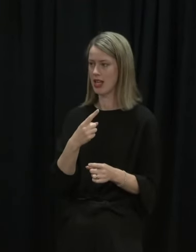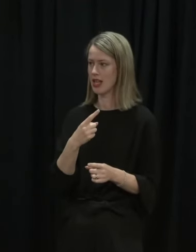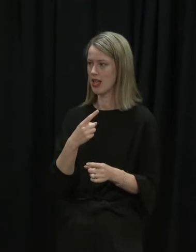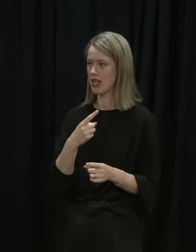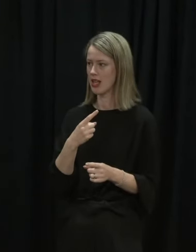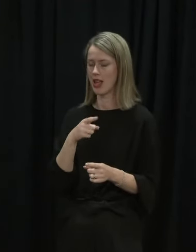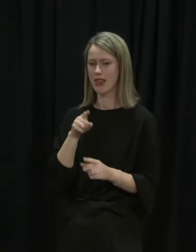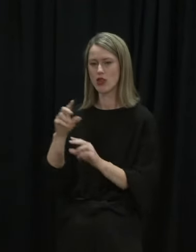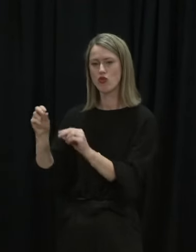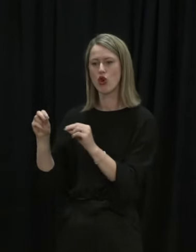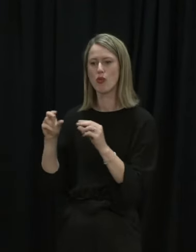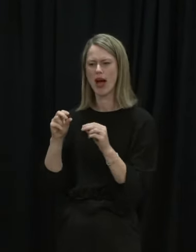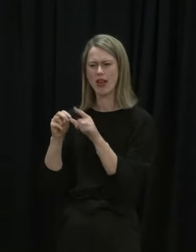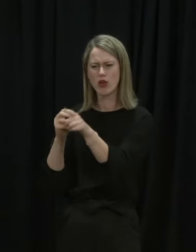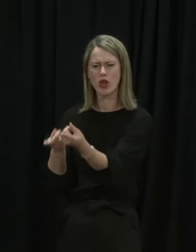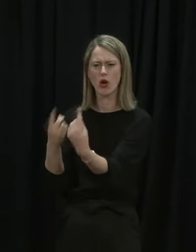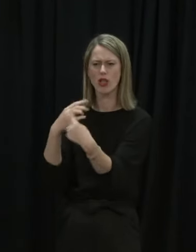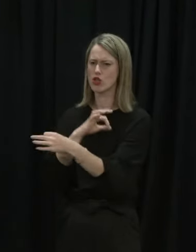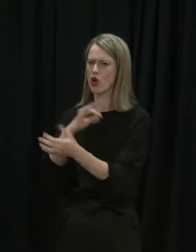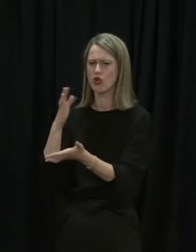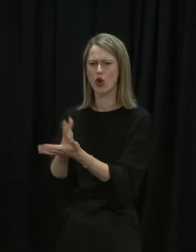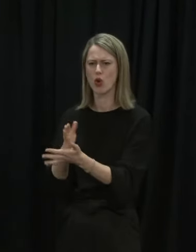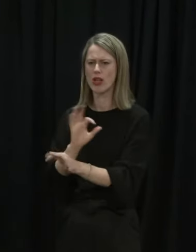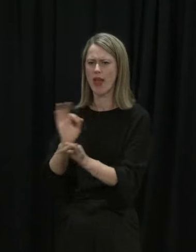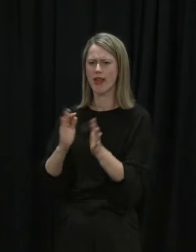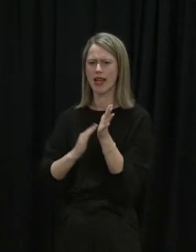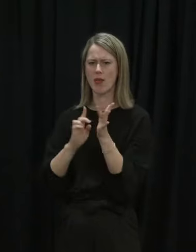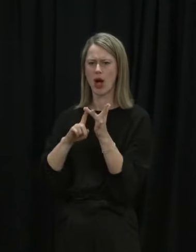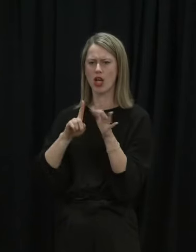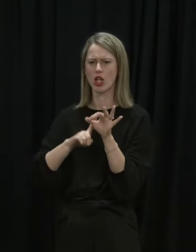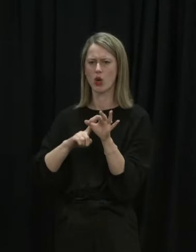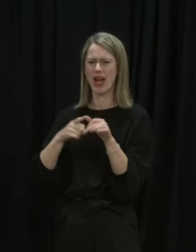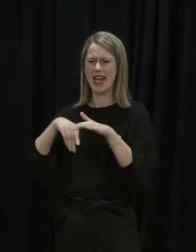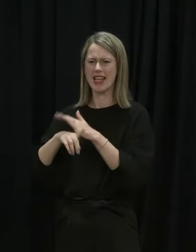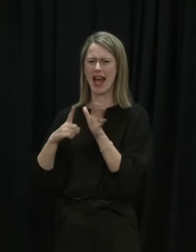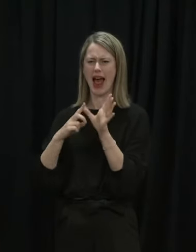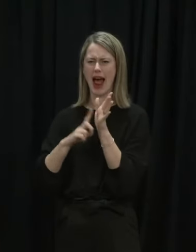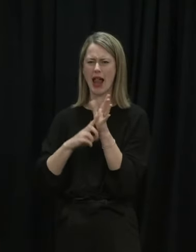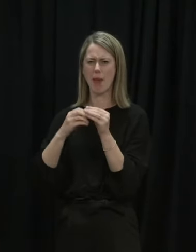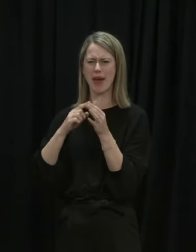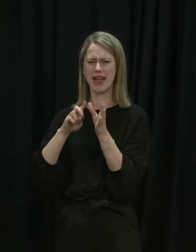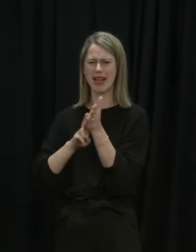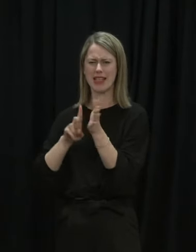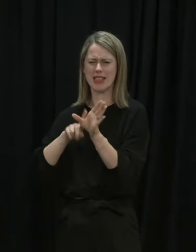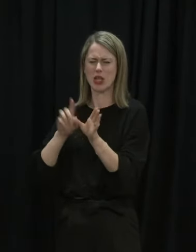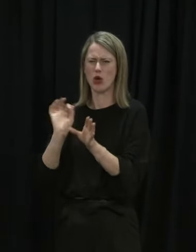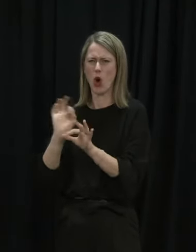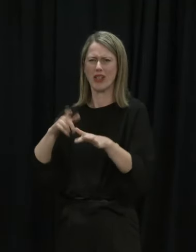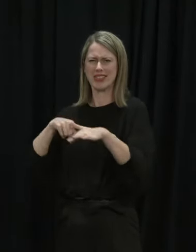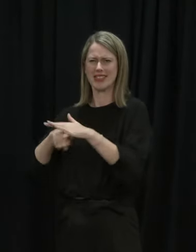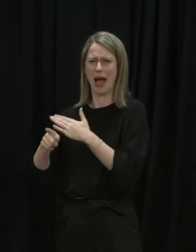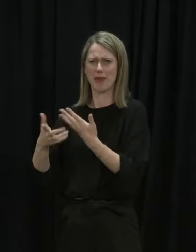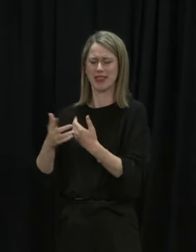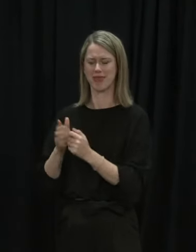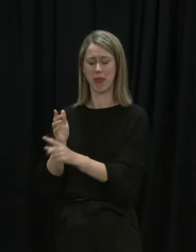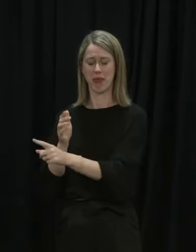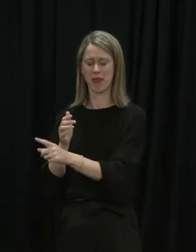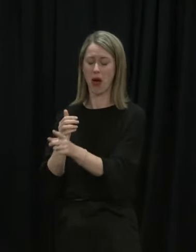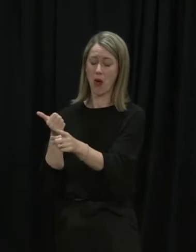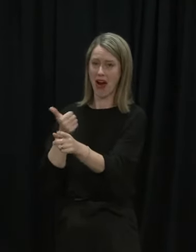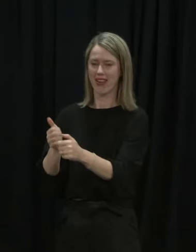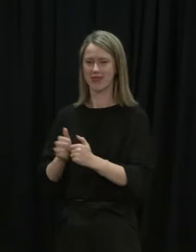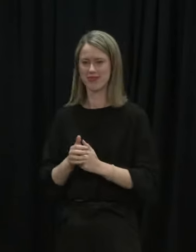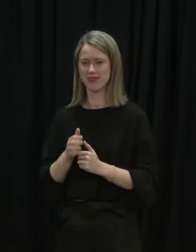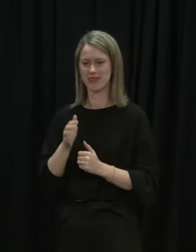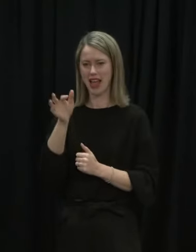to that rumour and there are in fact no MIQ facilities in Albany Have a question on